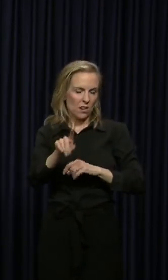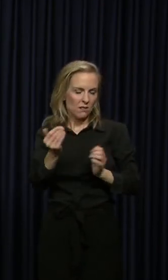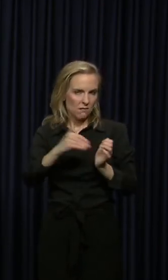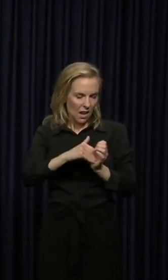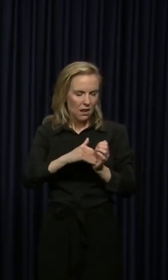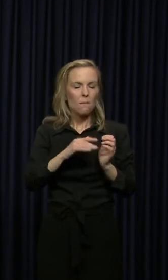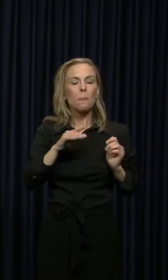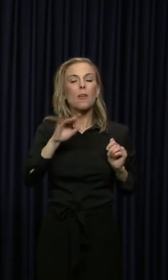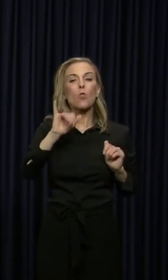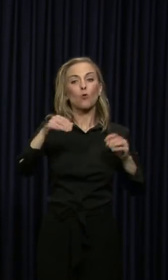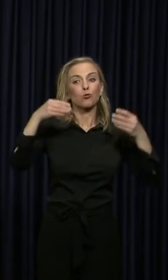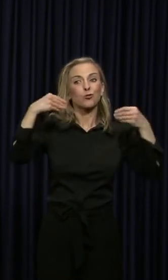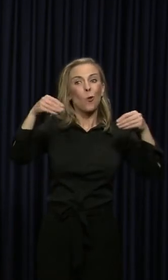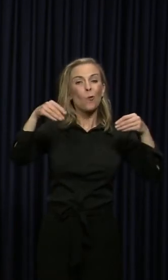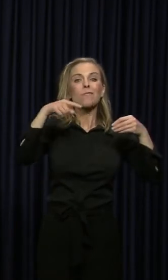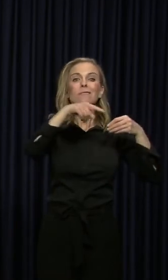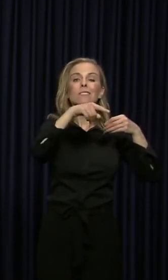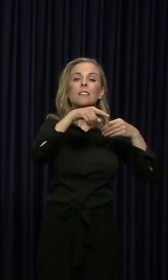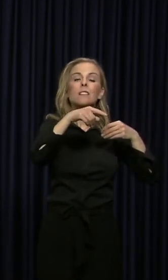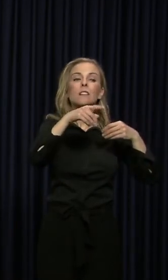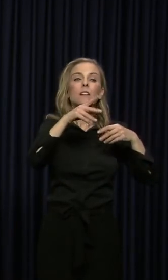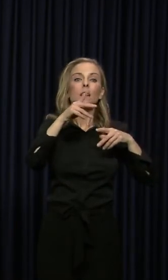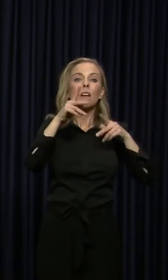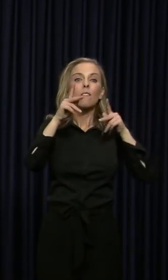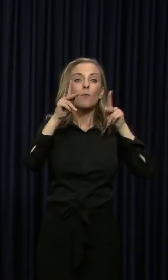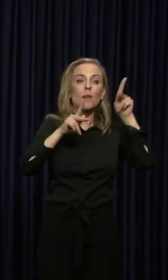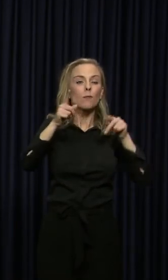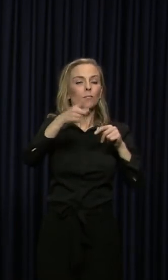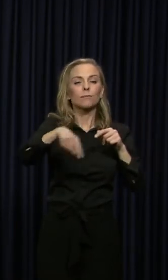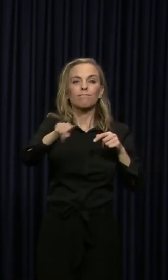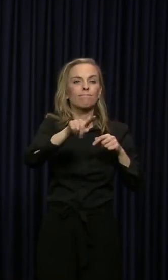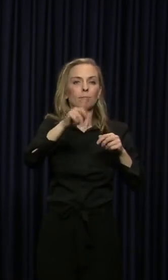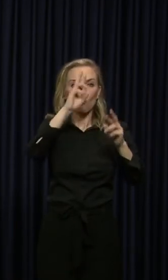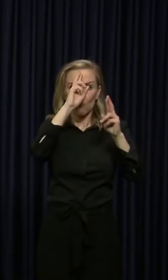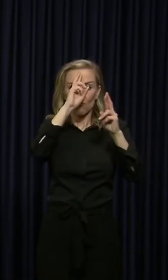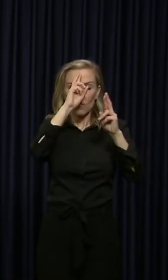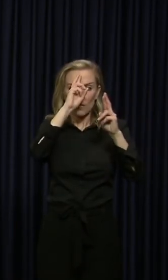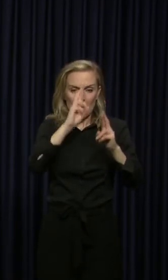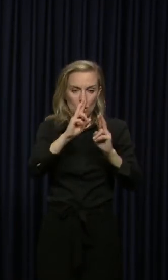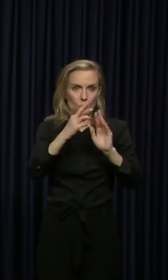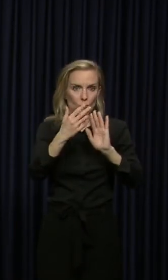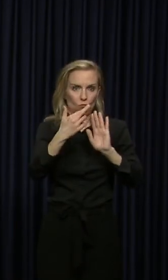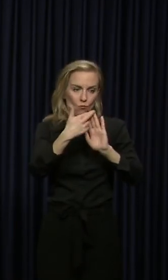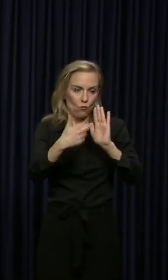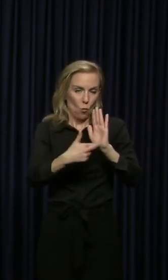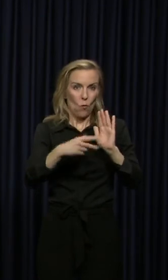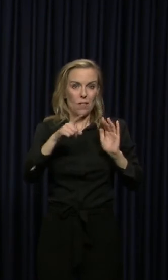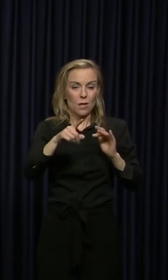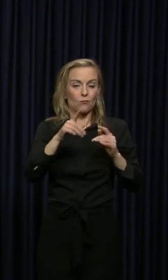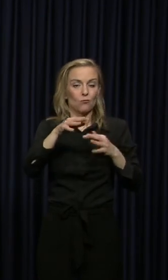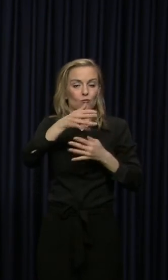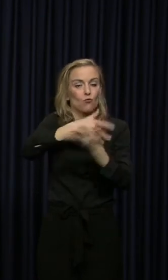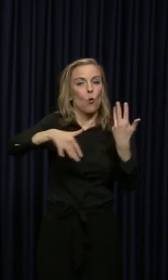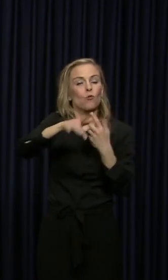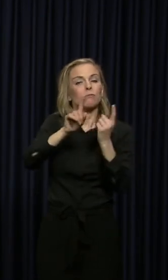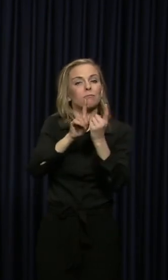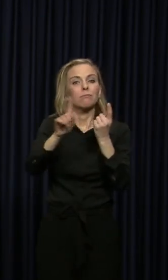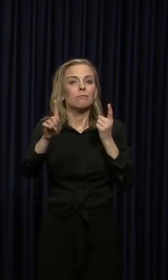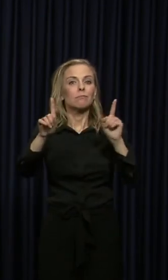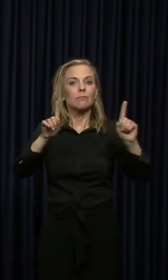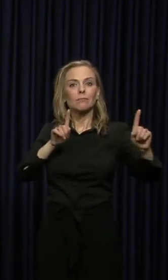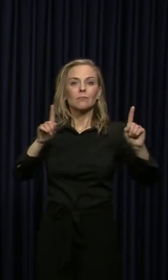Listen, those stores, if people aren't going to engage and social distancing themselves, these stores are going to have to force it